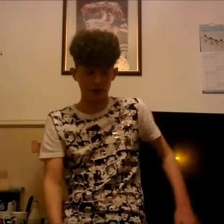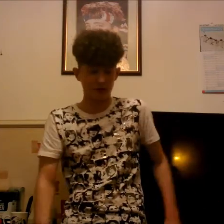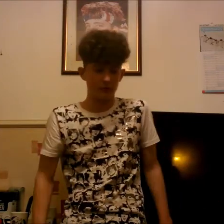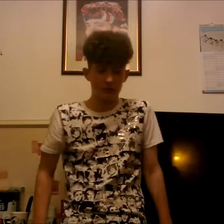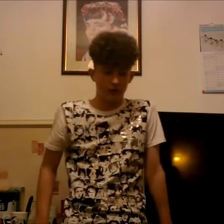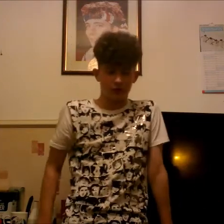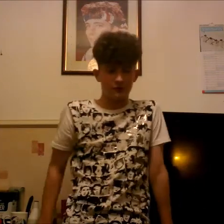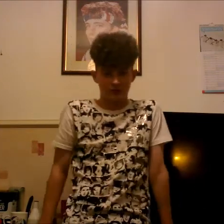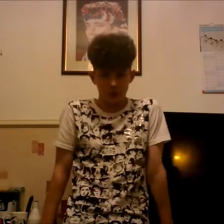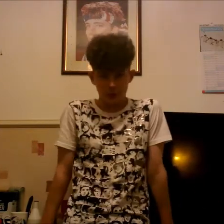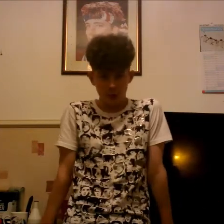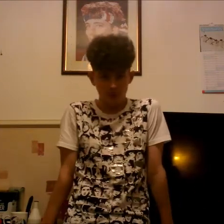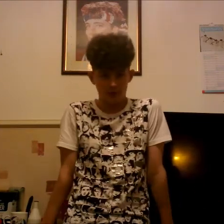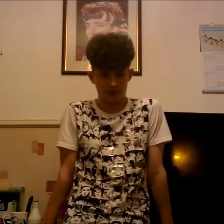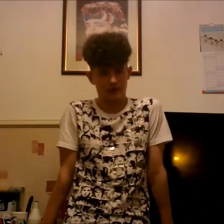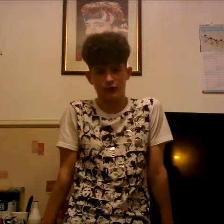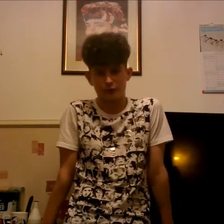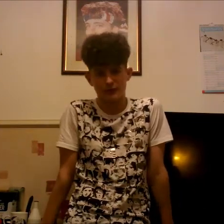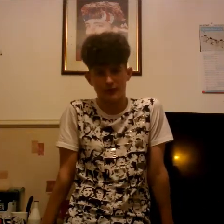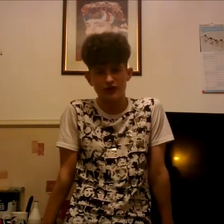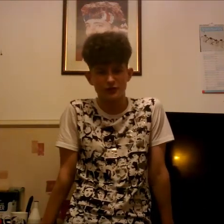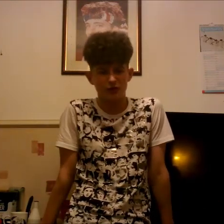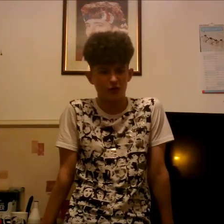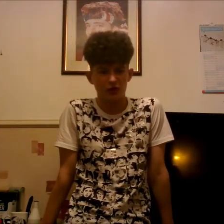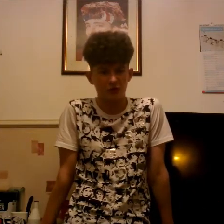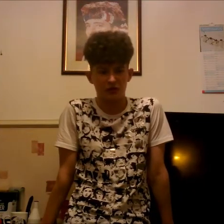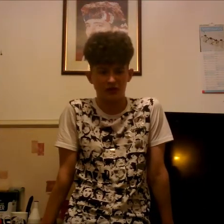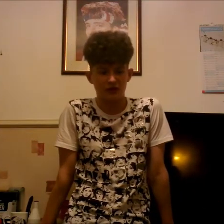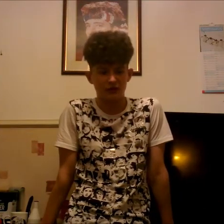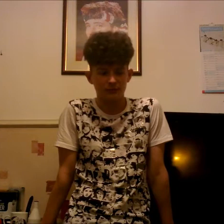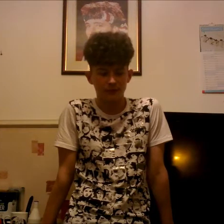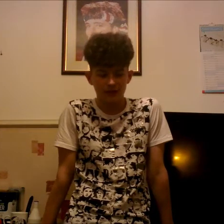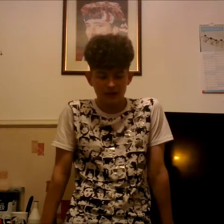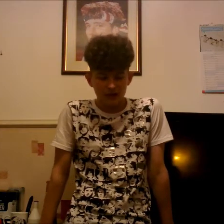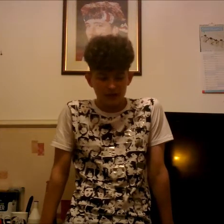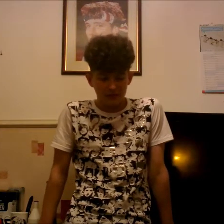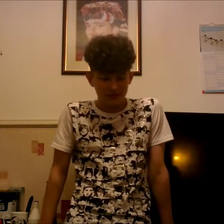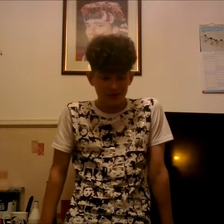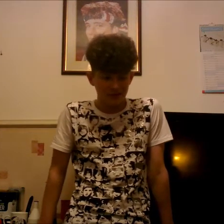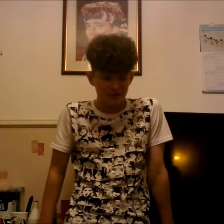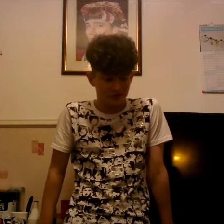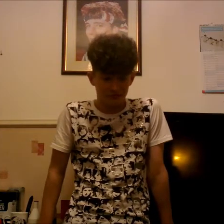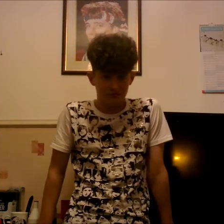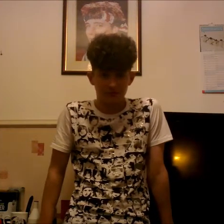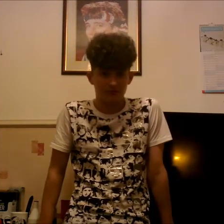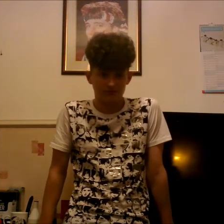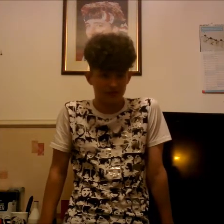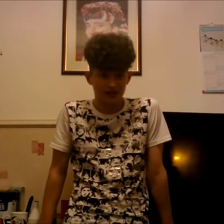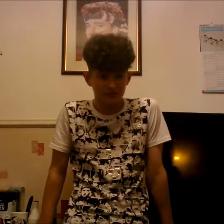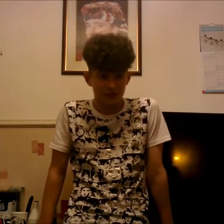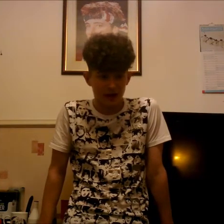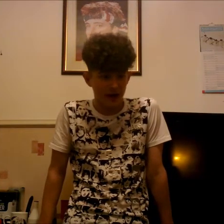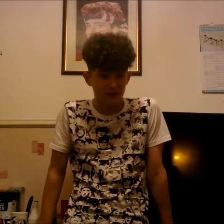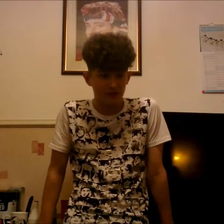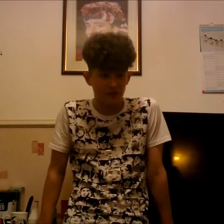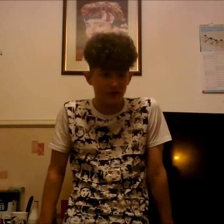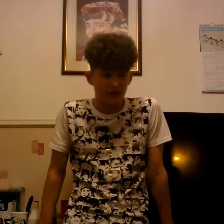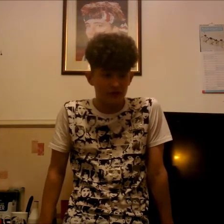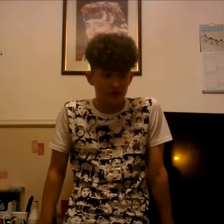off and it was so cool like all of a sudden my age wouldn't know i wouldn't care but yeah that was just that's just what happened so